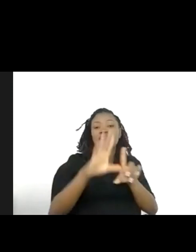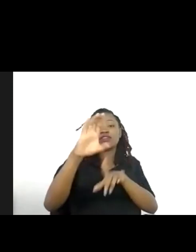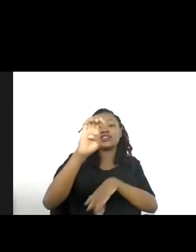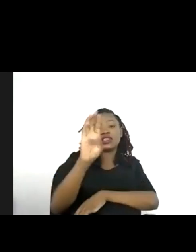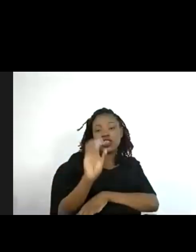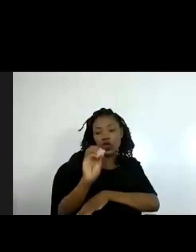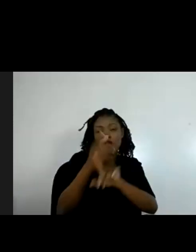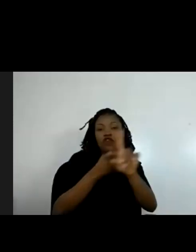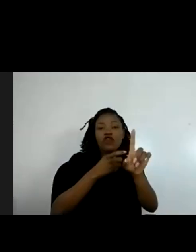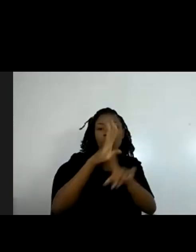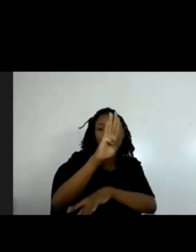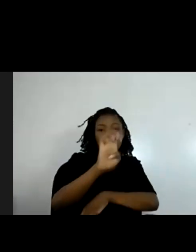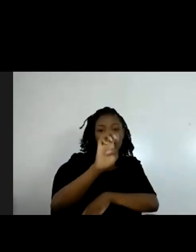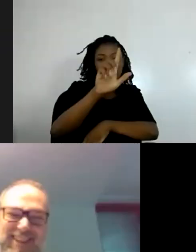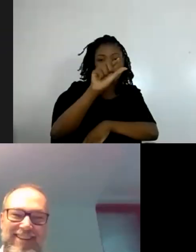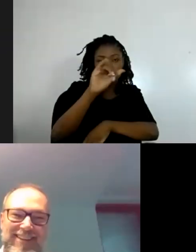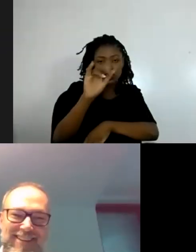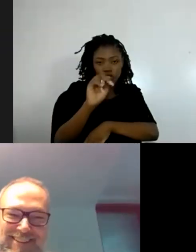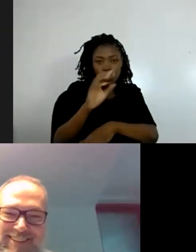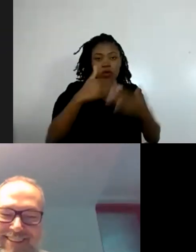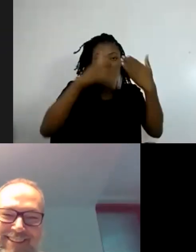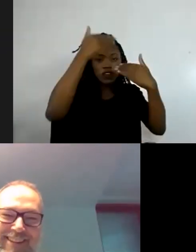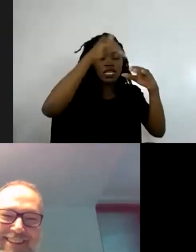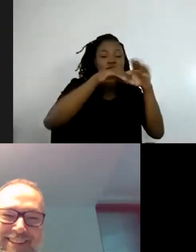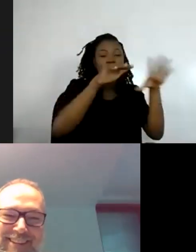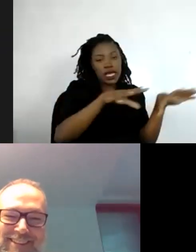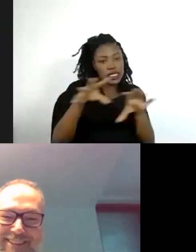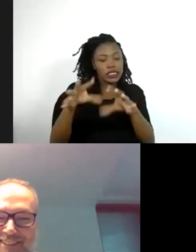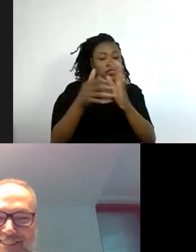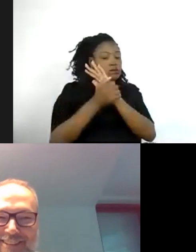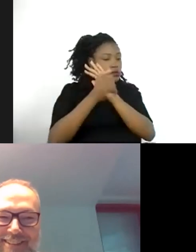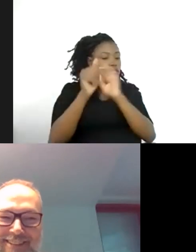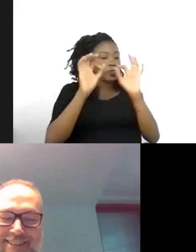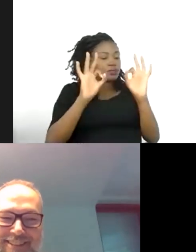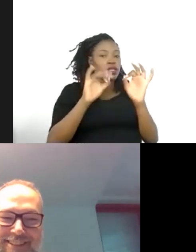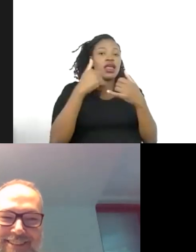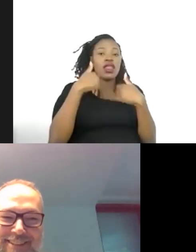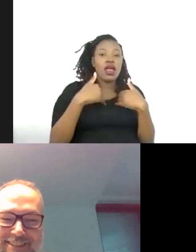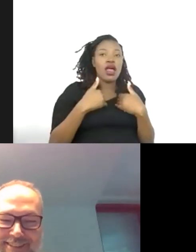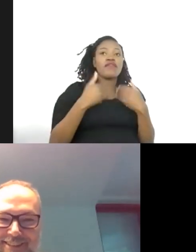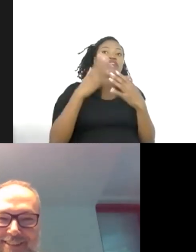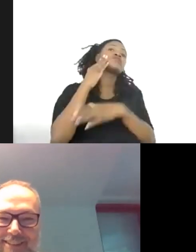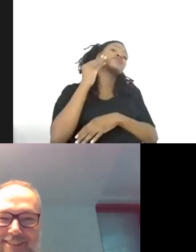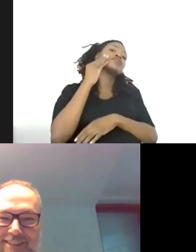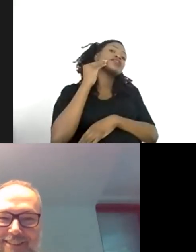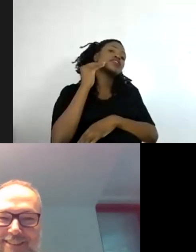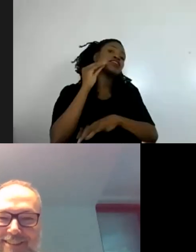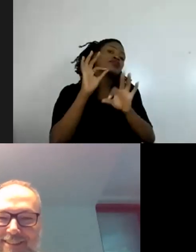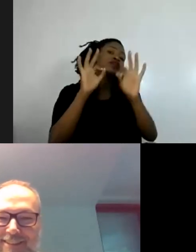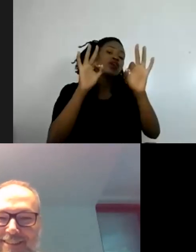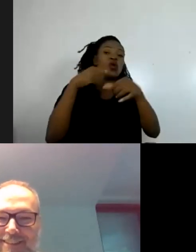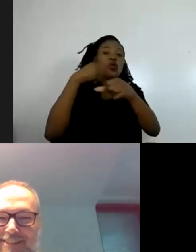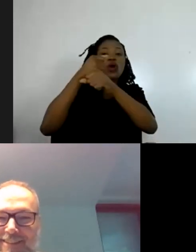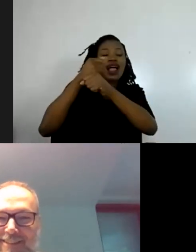guru, a professor in marketing, and has really great experience decades having worked with companies